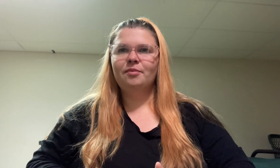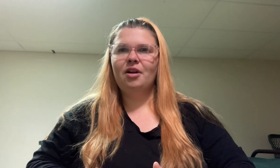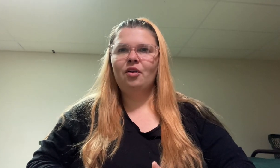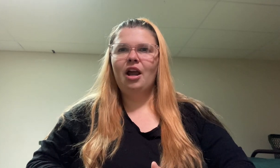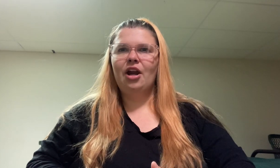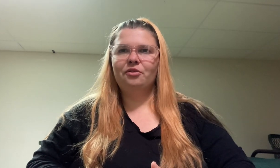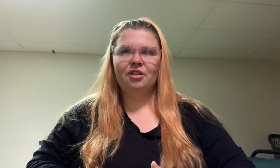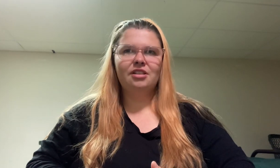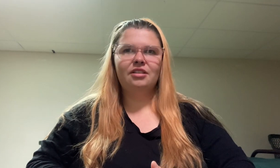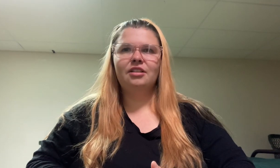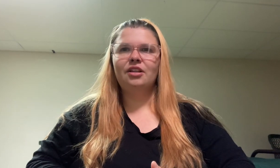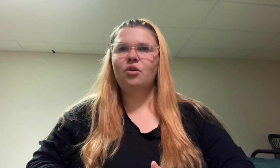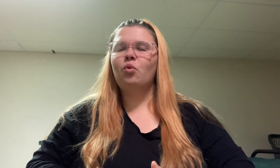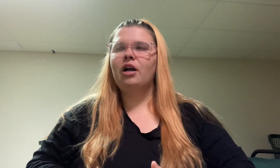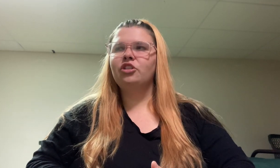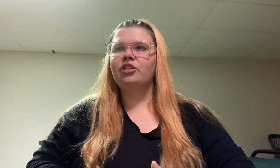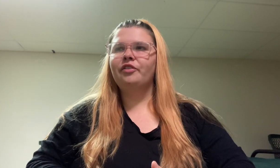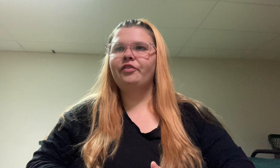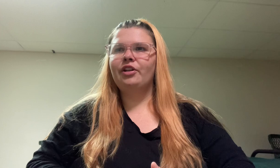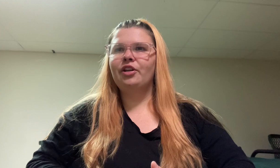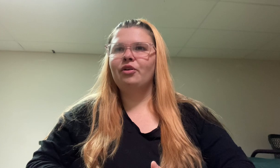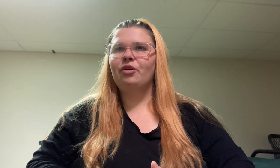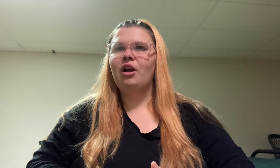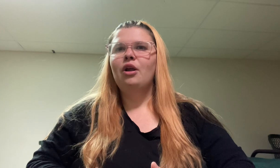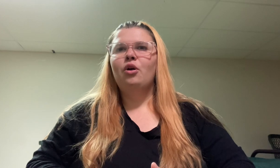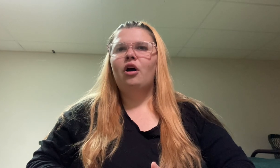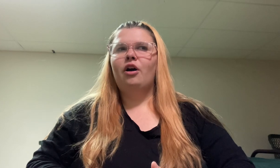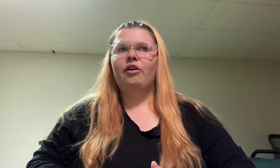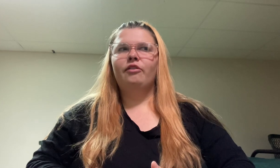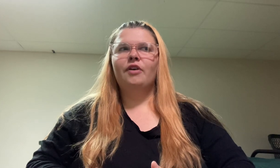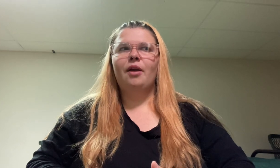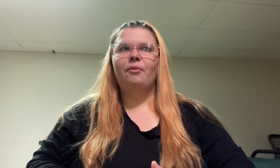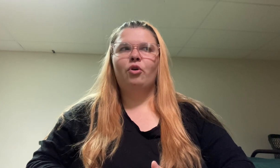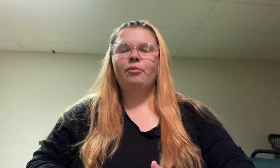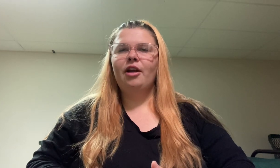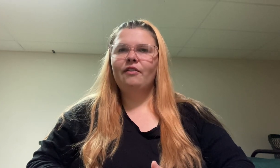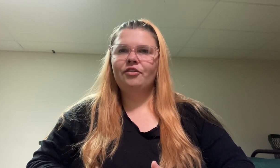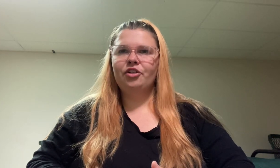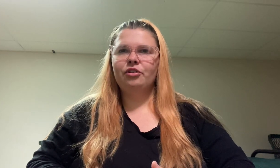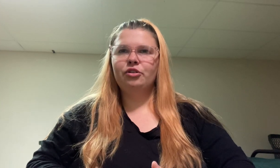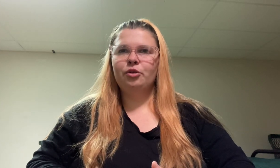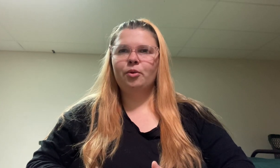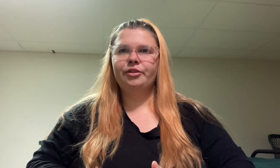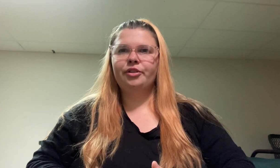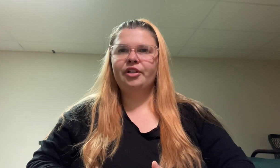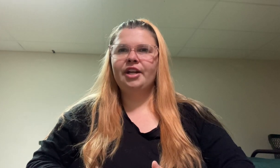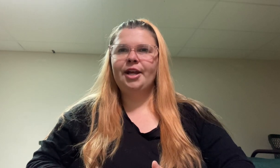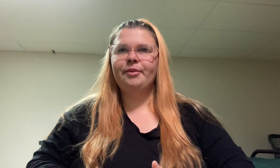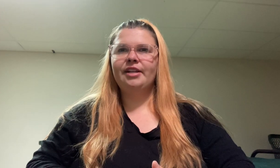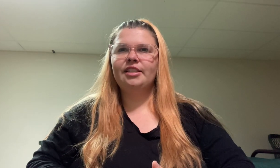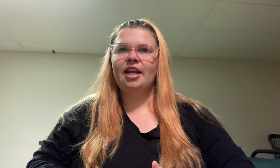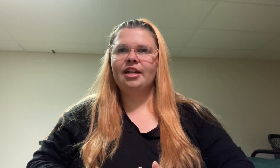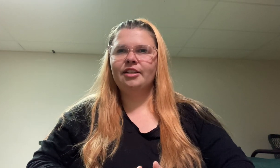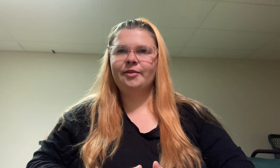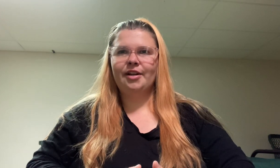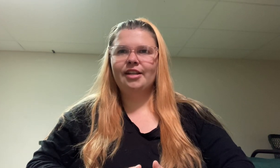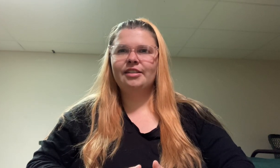about. So I recently watched a video of one of my favorite YouTubers, her name is Hayley Reese